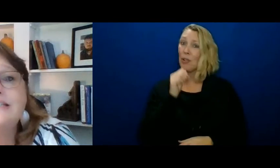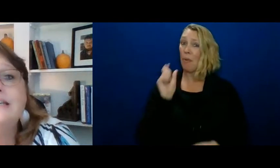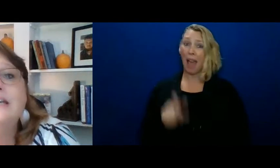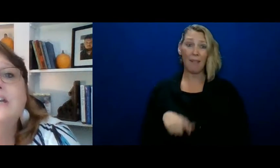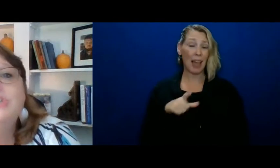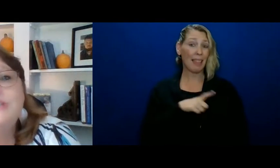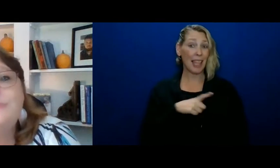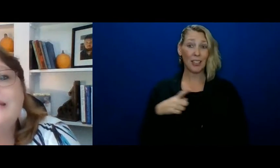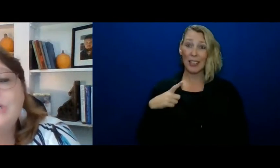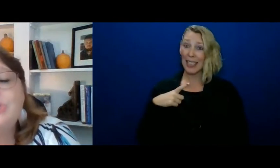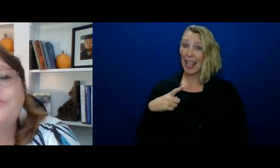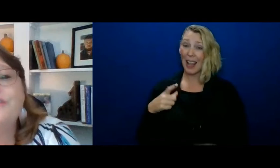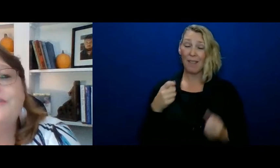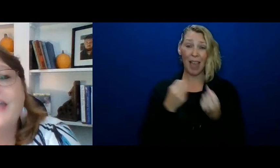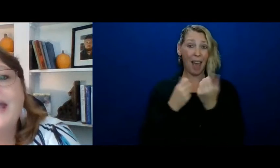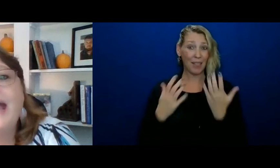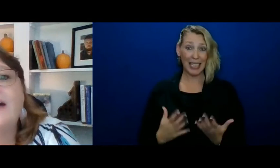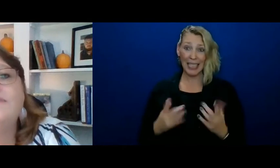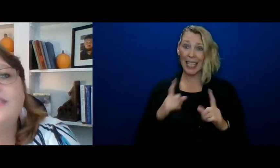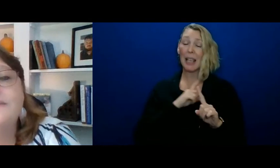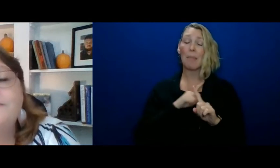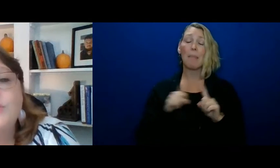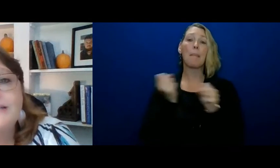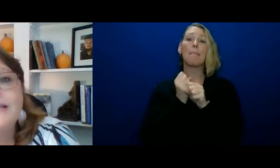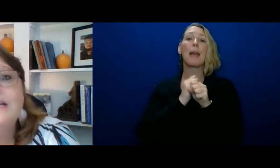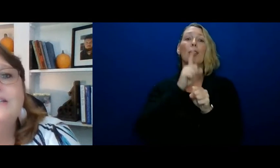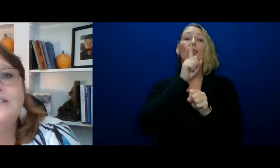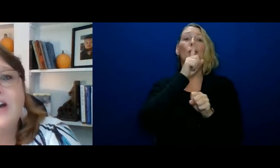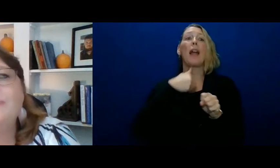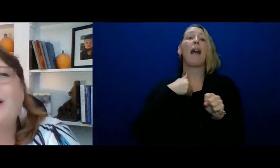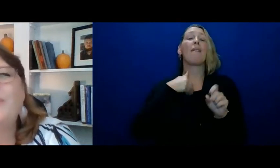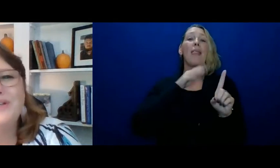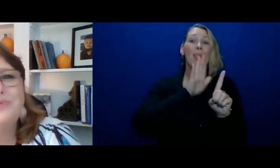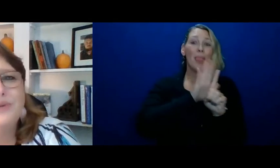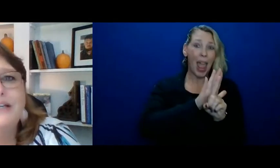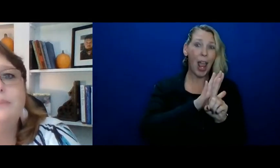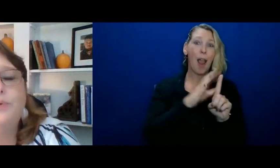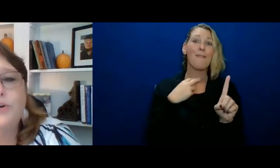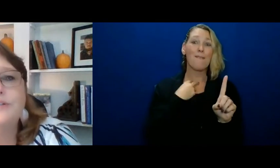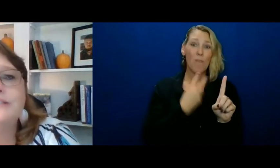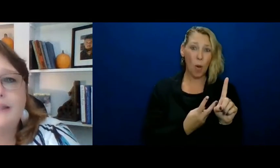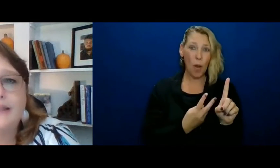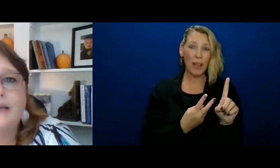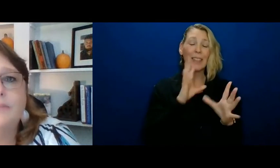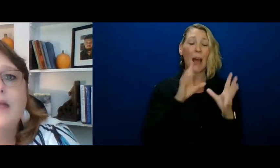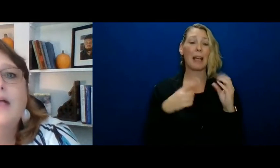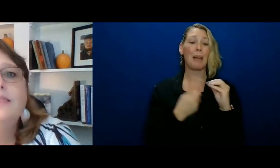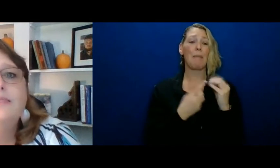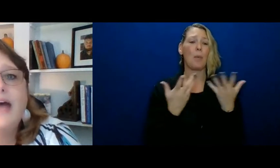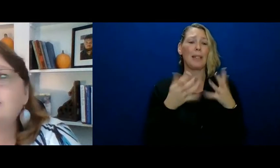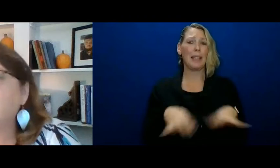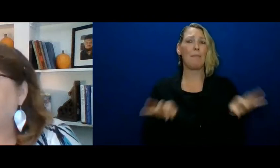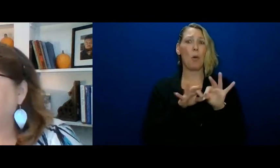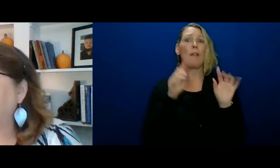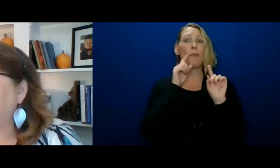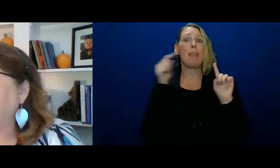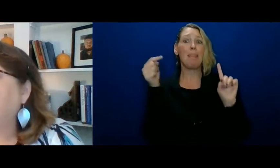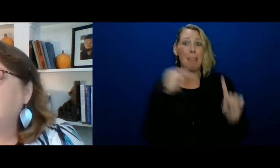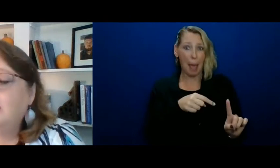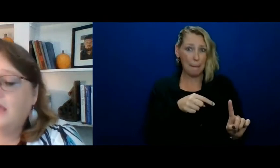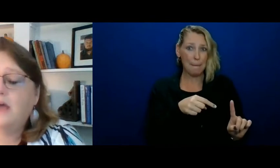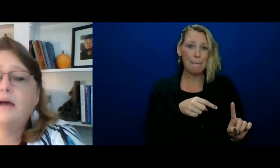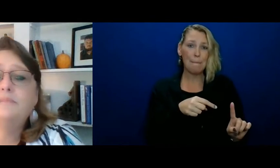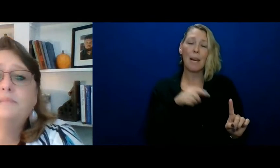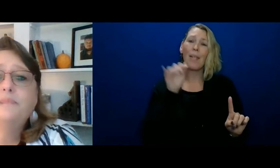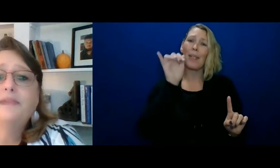advocacy just making sure that they have their voice to talk about what's really important to them that's critical